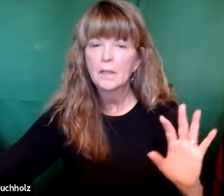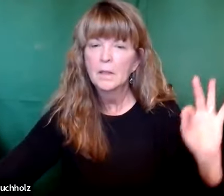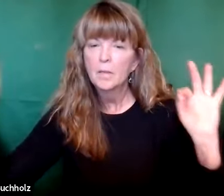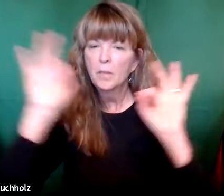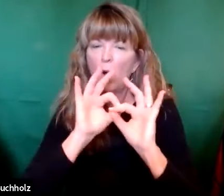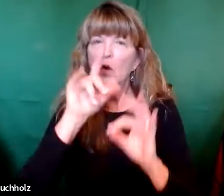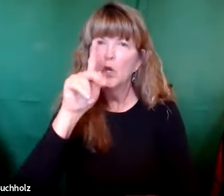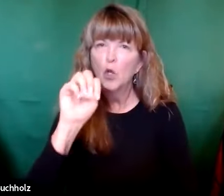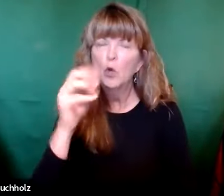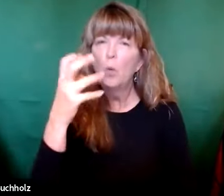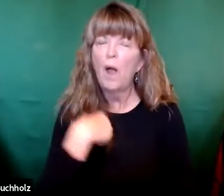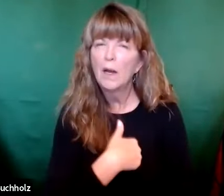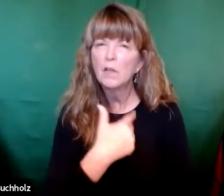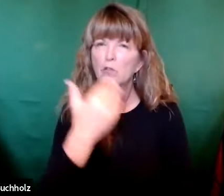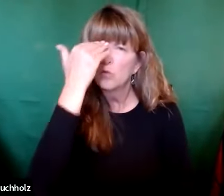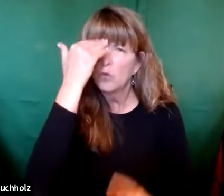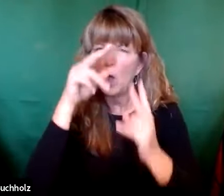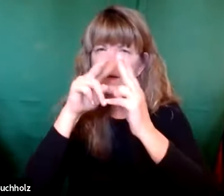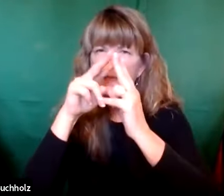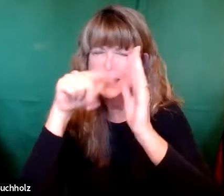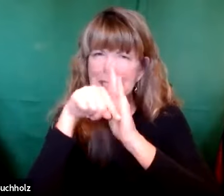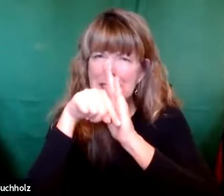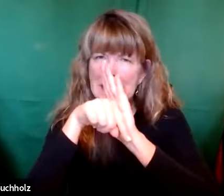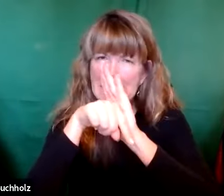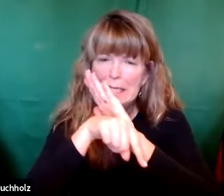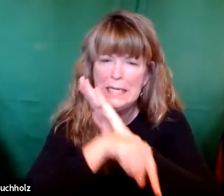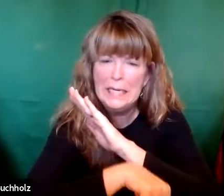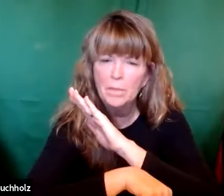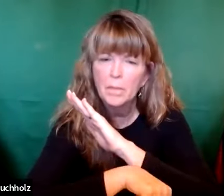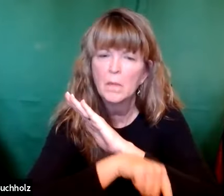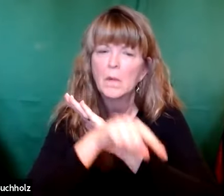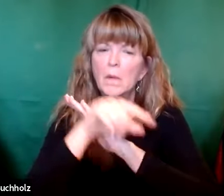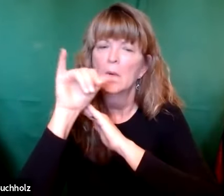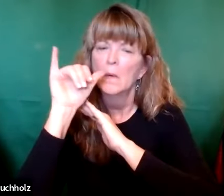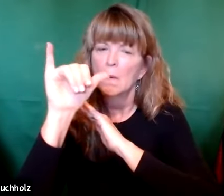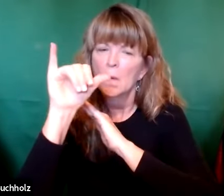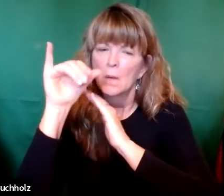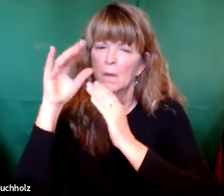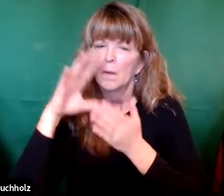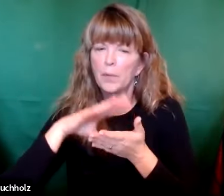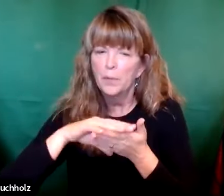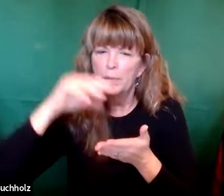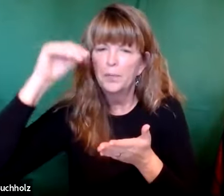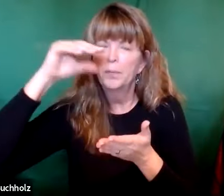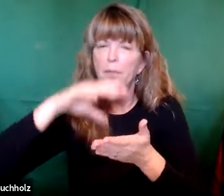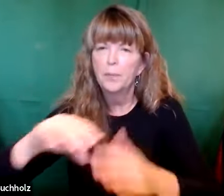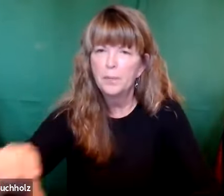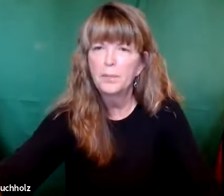Jesus' birth happened in chapter two. So Luke wanted us to know in a very detailed